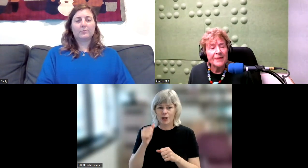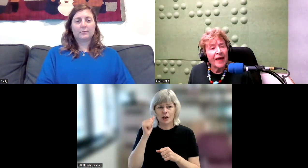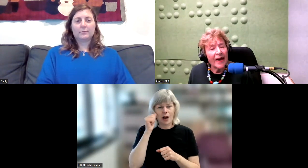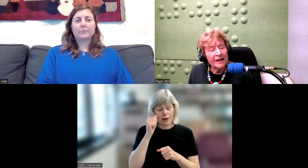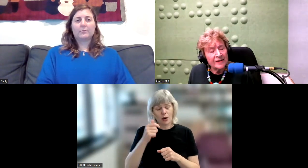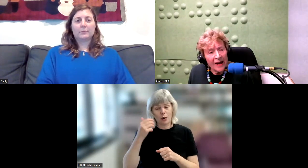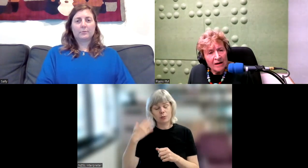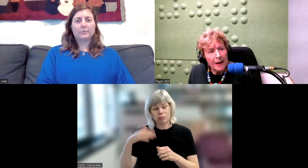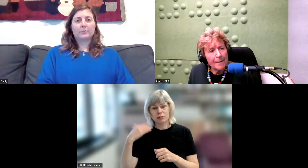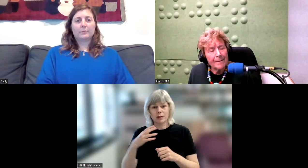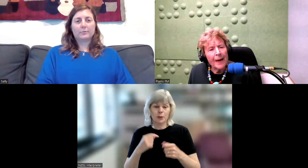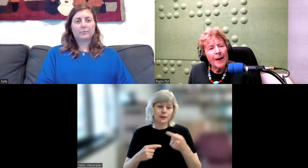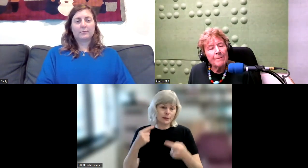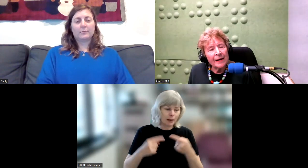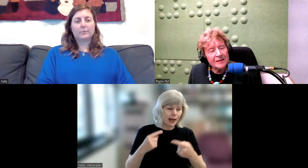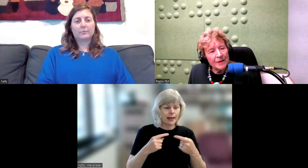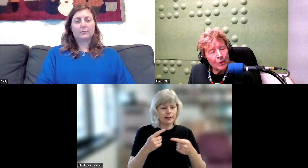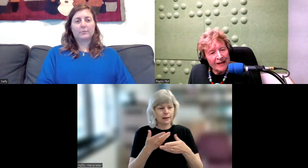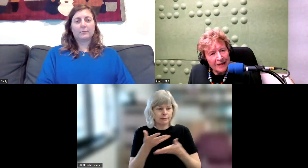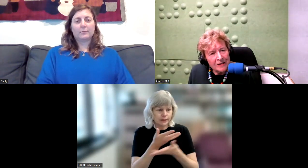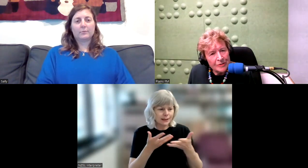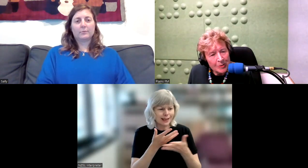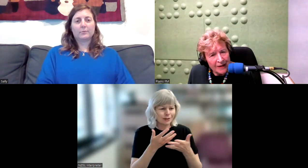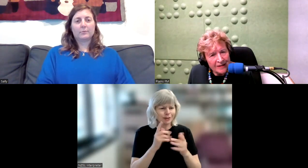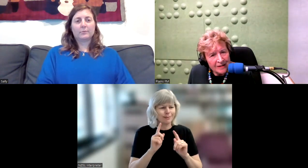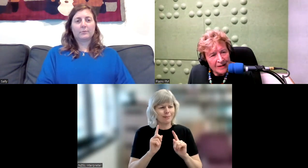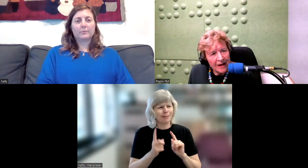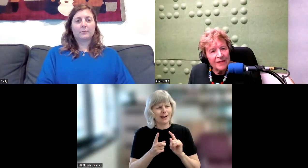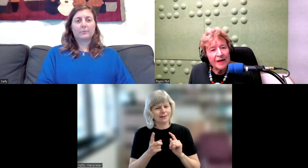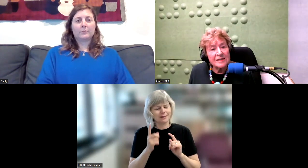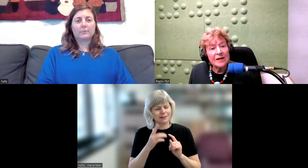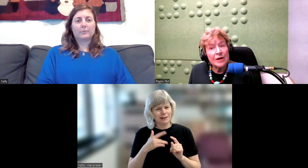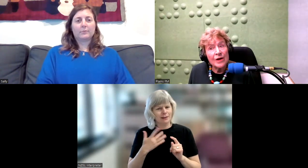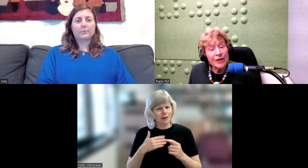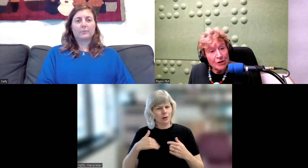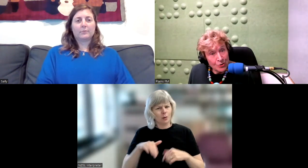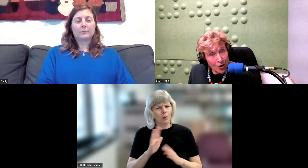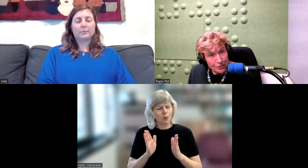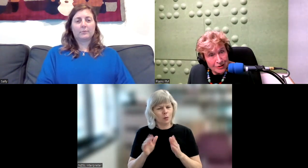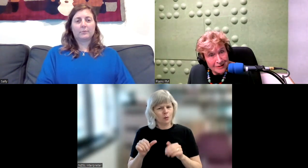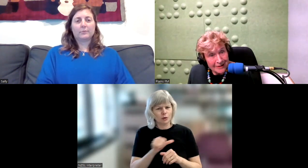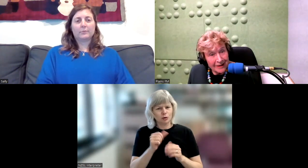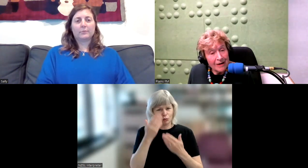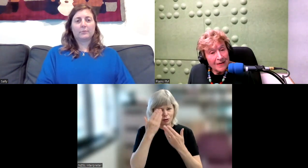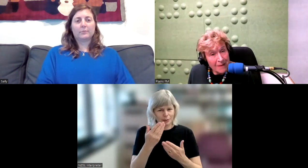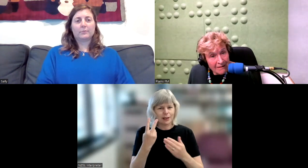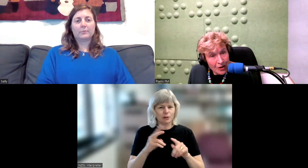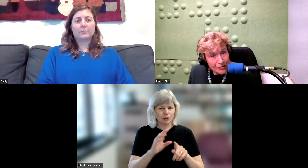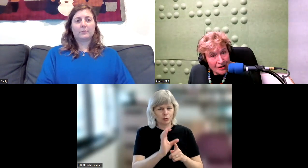and the outcome. But we need to respect that there are two cultures. There are the Maori culture,